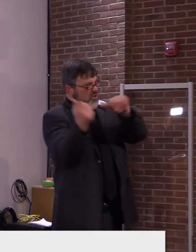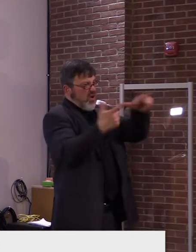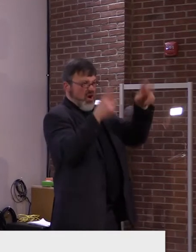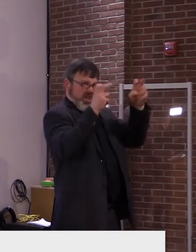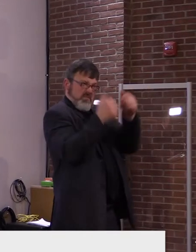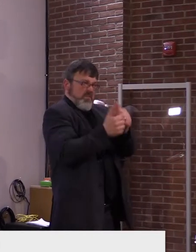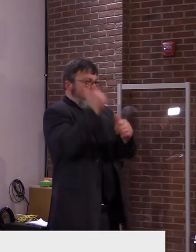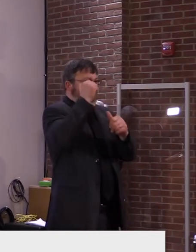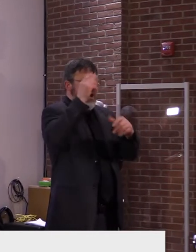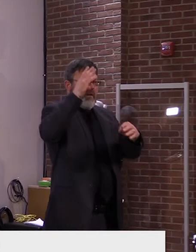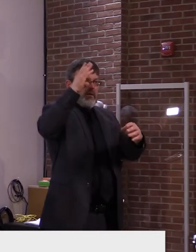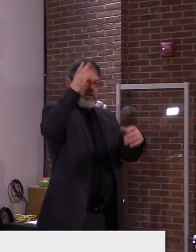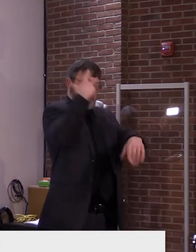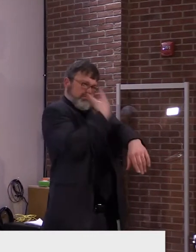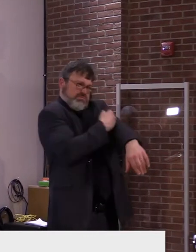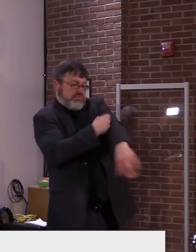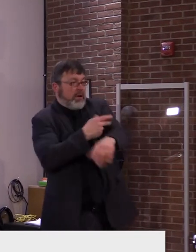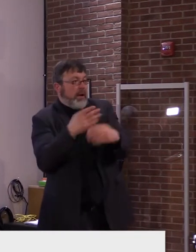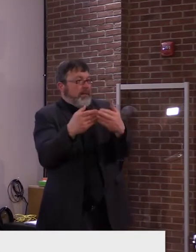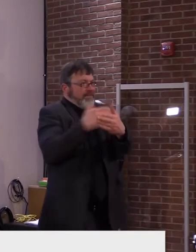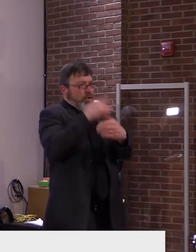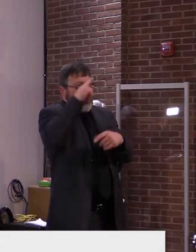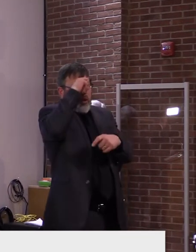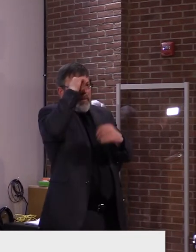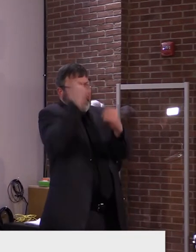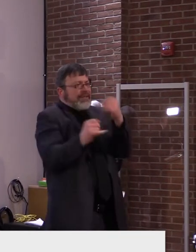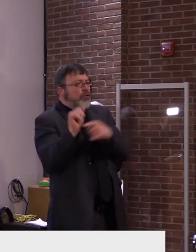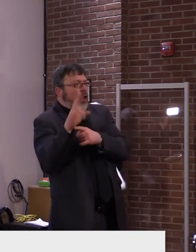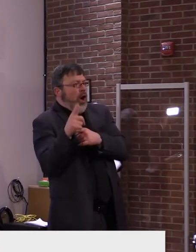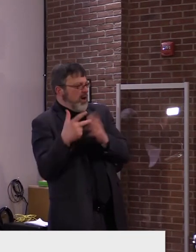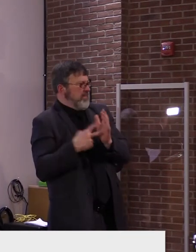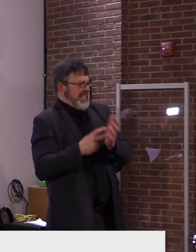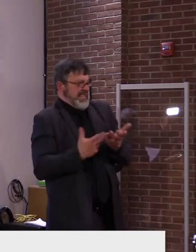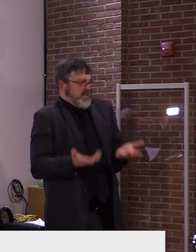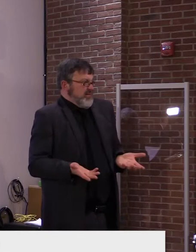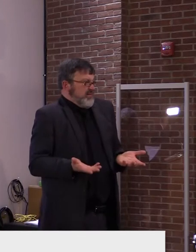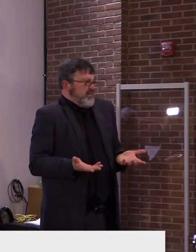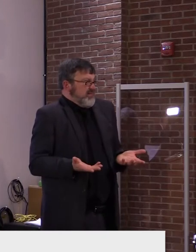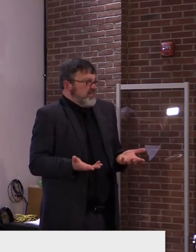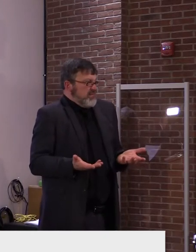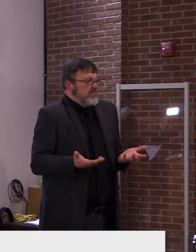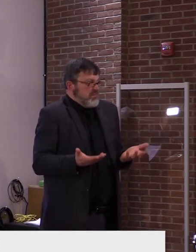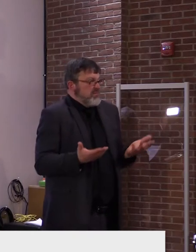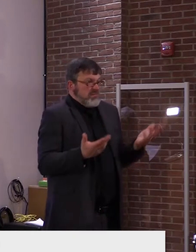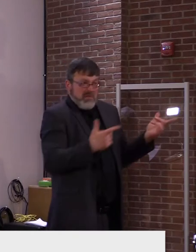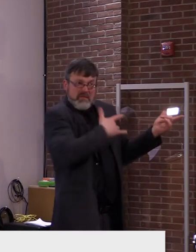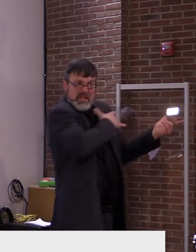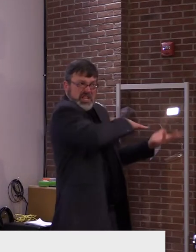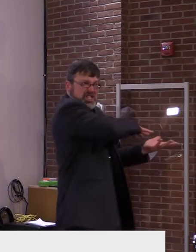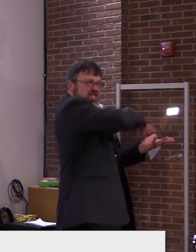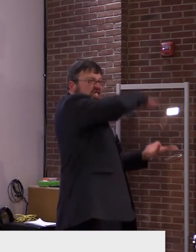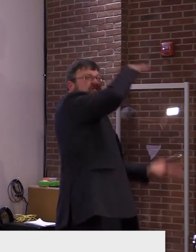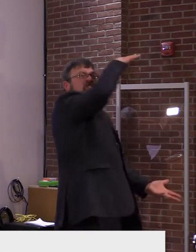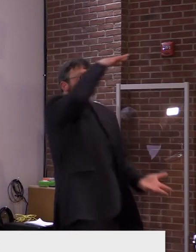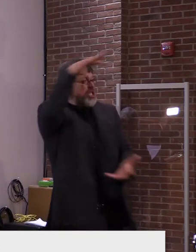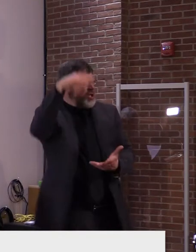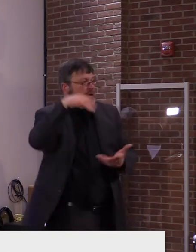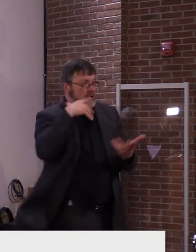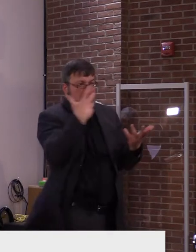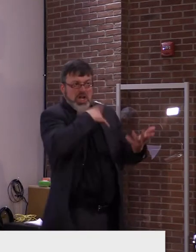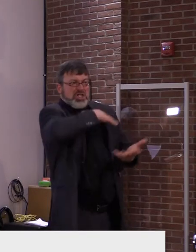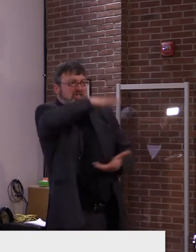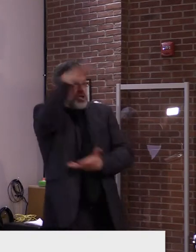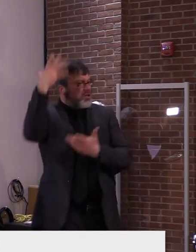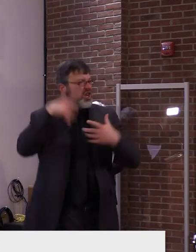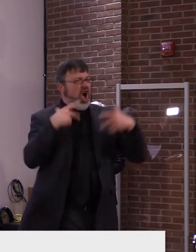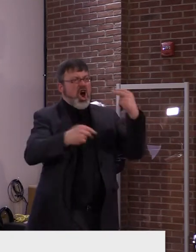seeing with it from the manufacturers, increasing their, their inventory and, and supply and getting them out to the states is positive news. And we'll